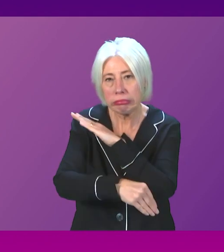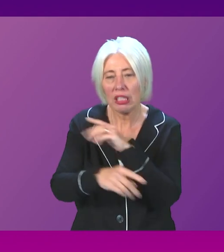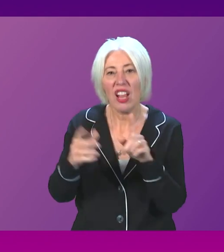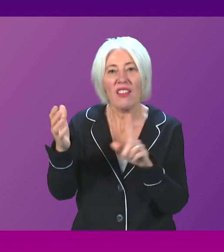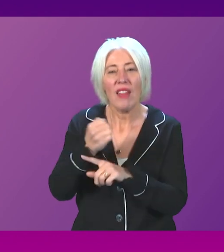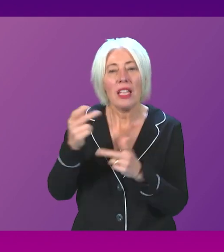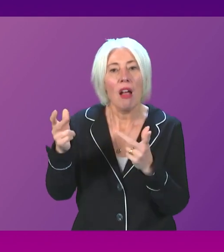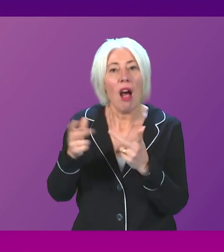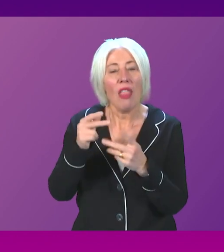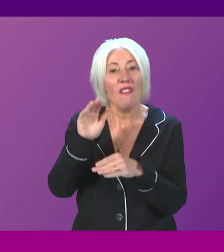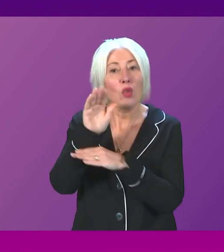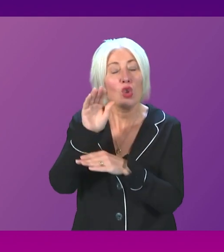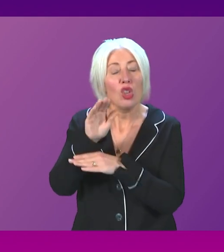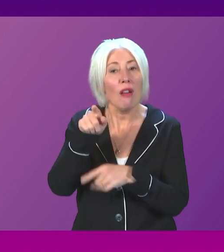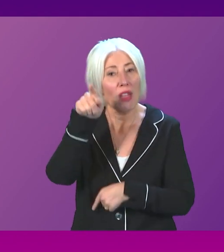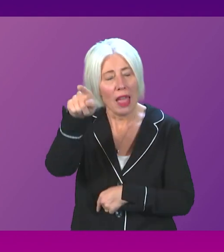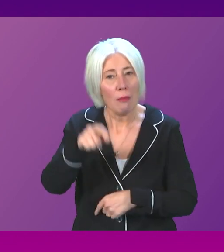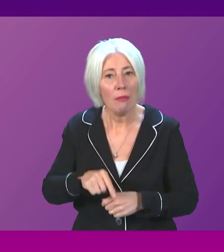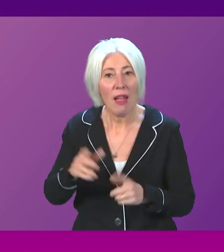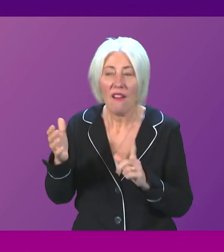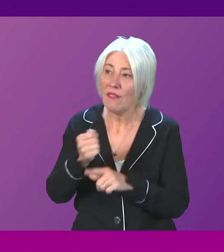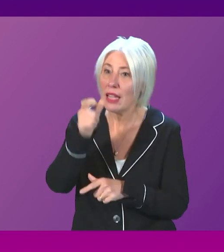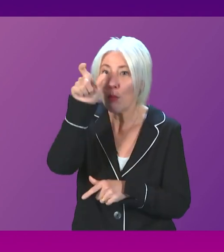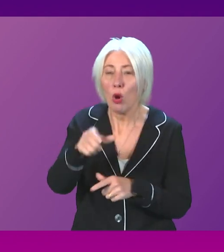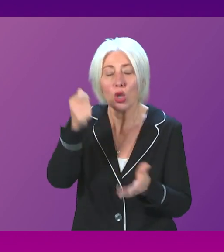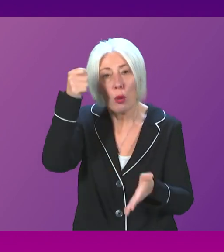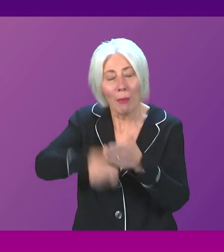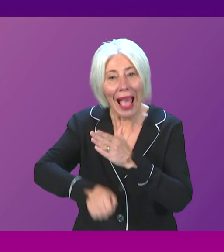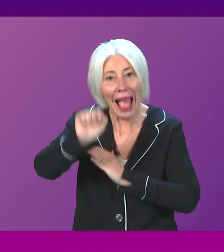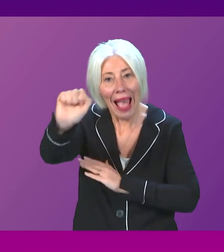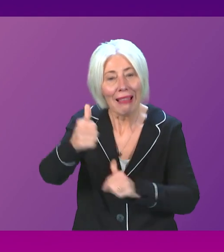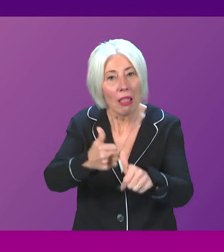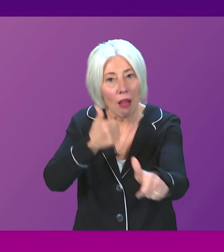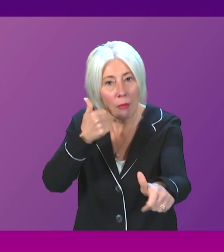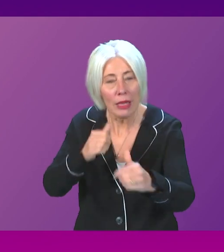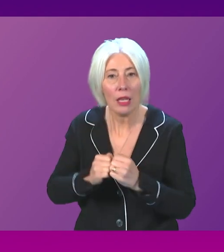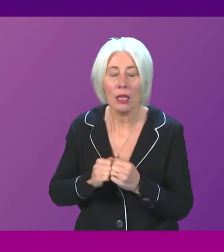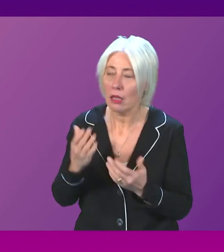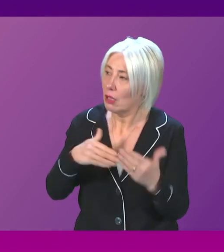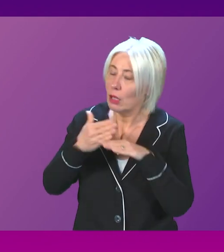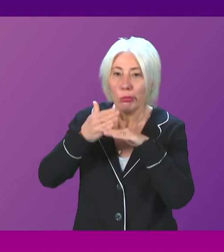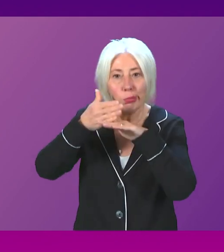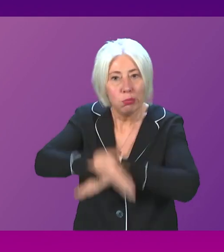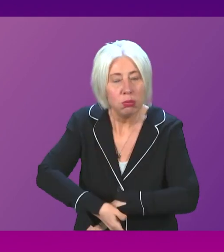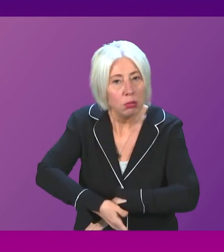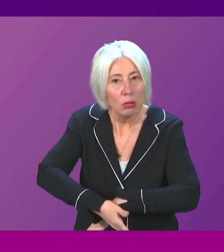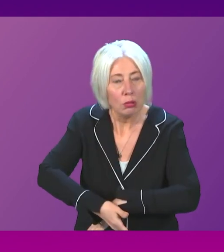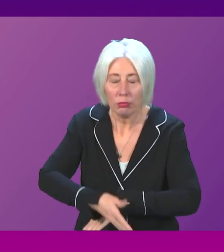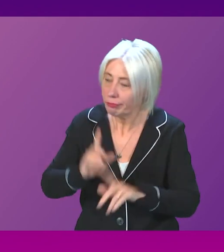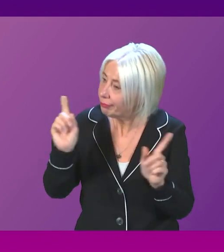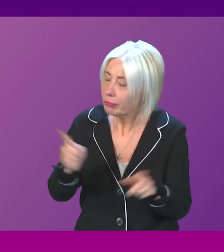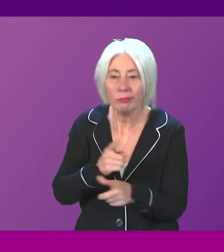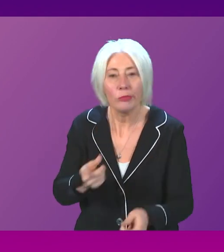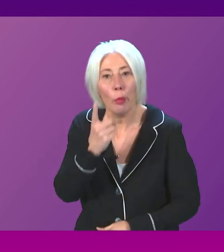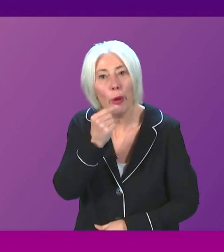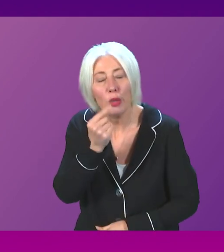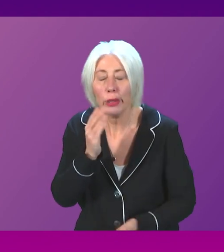an alternative future and to find a buyer for that company. Despite all of these best efforts, that has not proved possible. That is